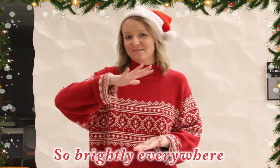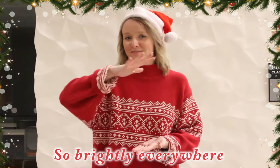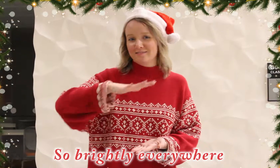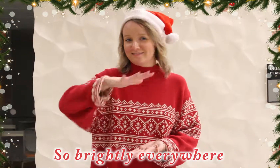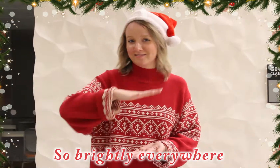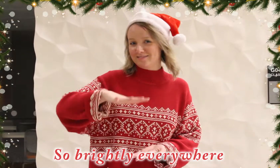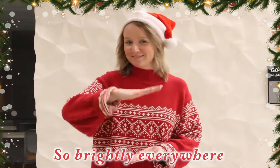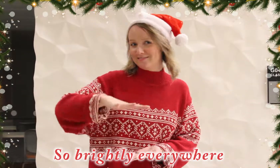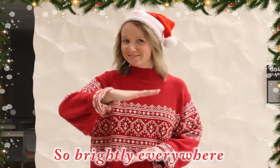point